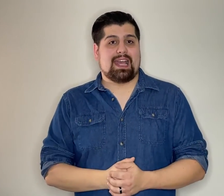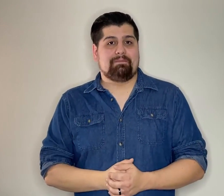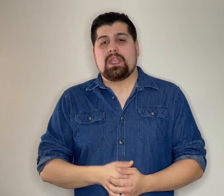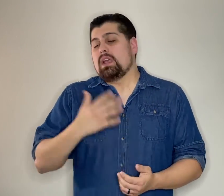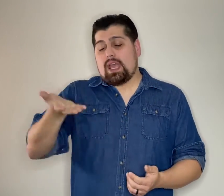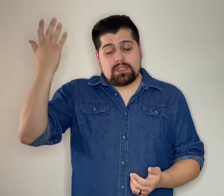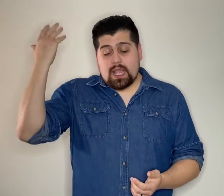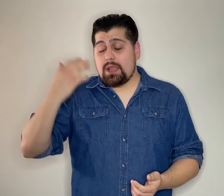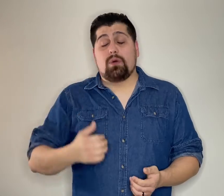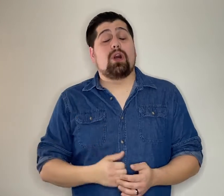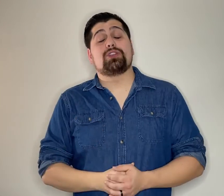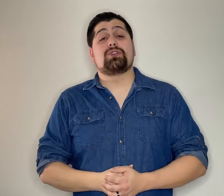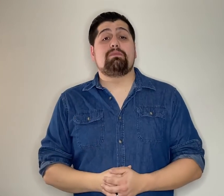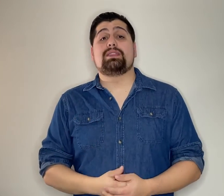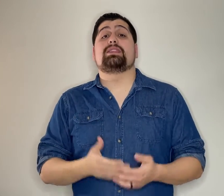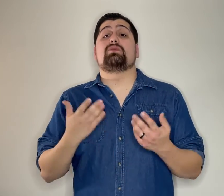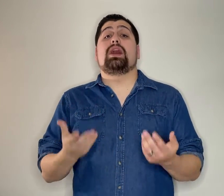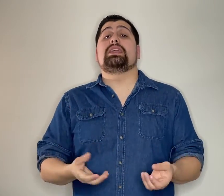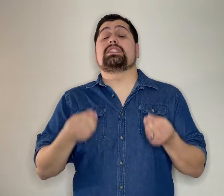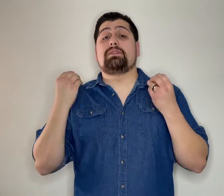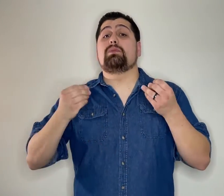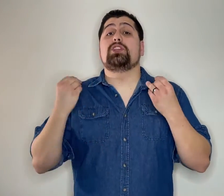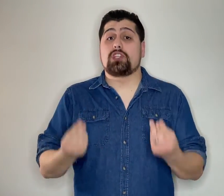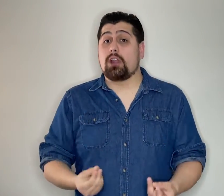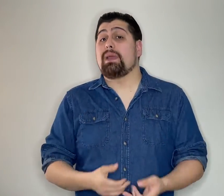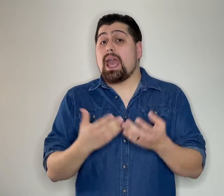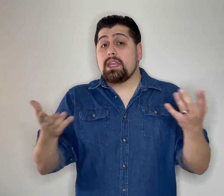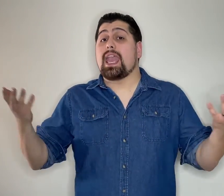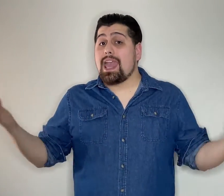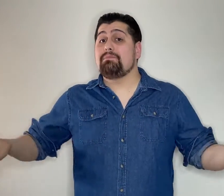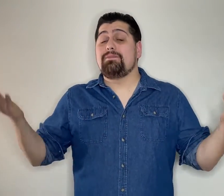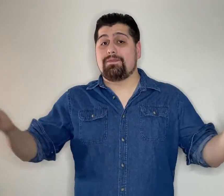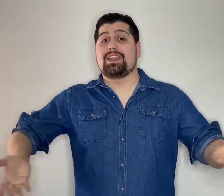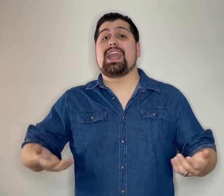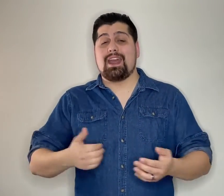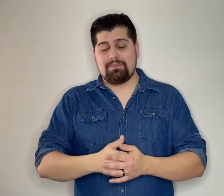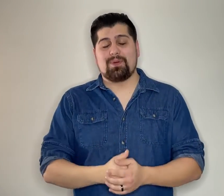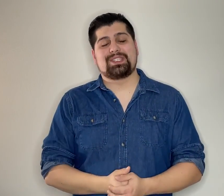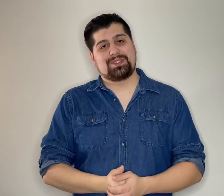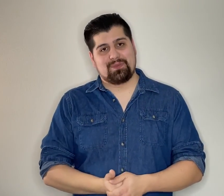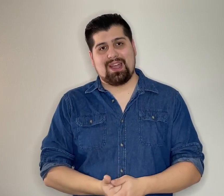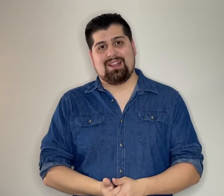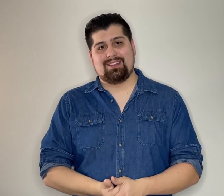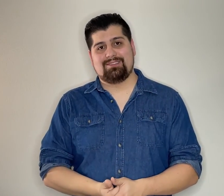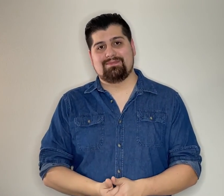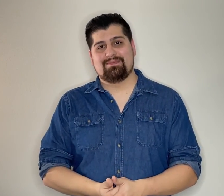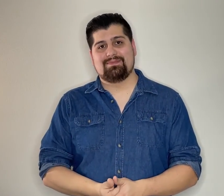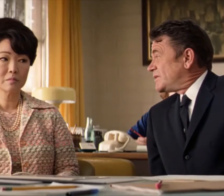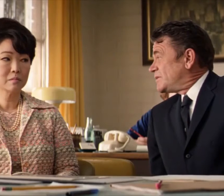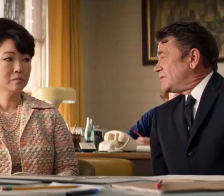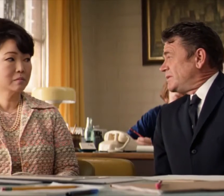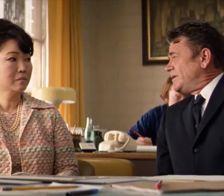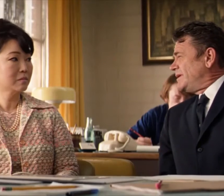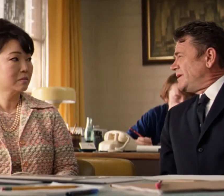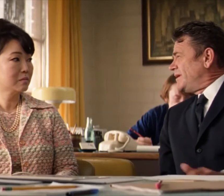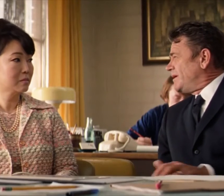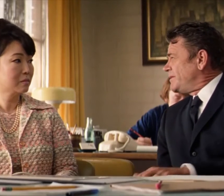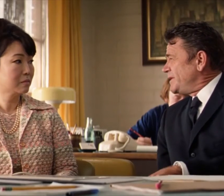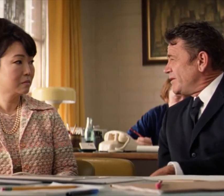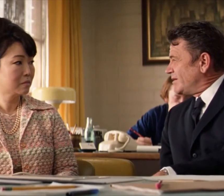that And I will also admit that the writing is very sharp And can be funny at points as well Now, I do want to